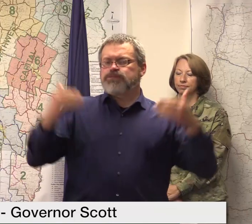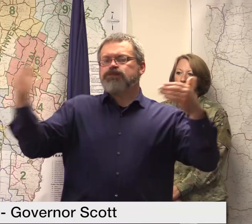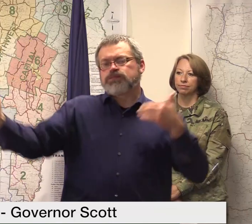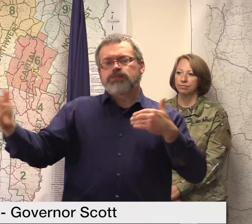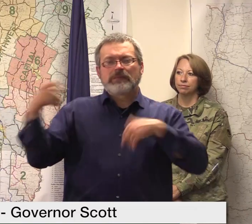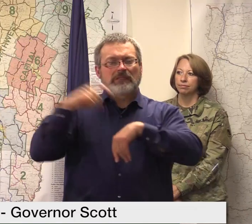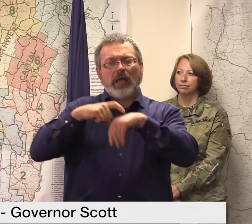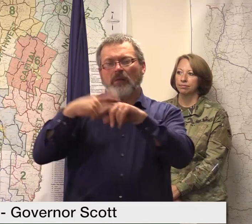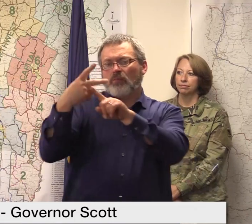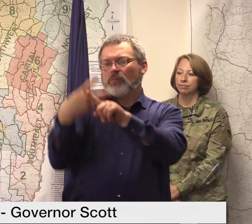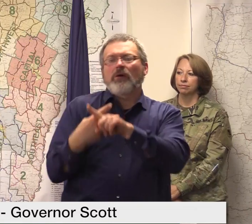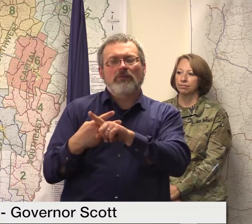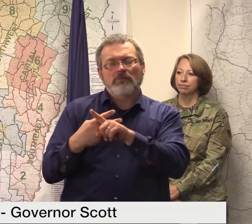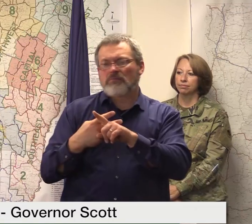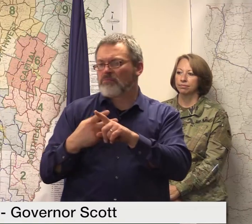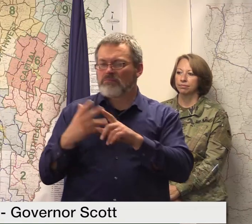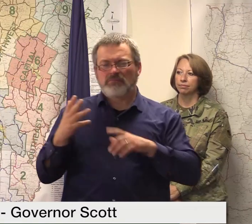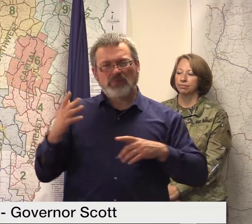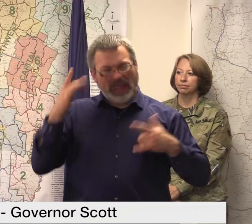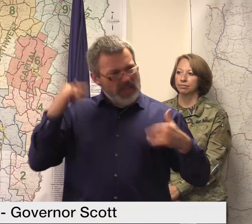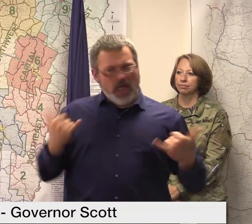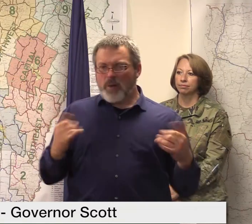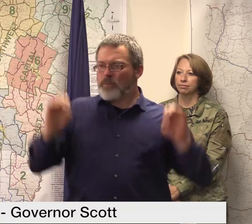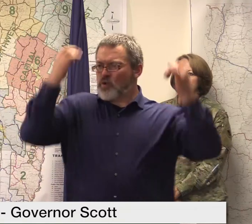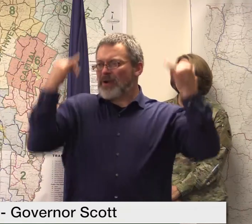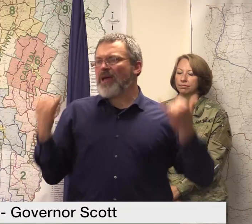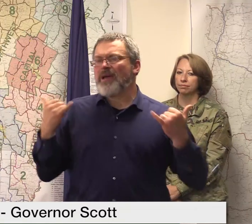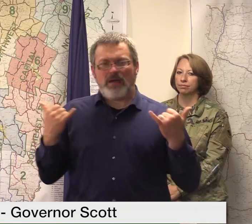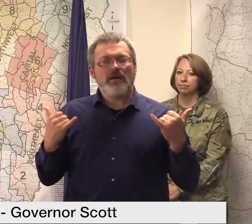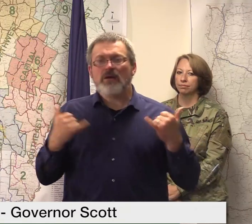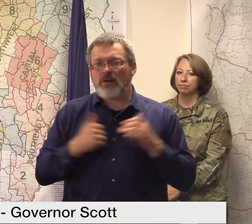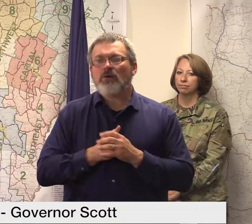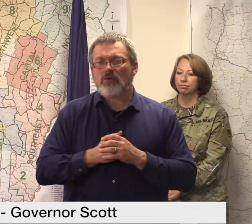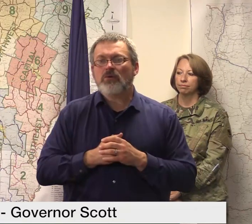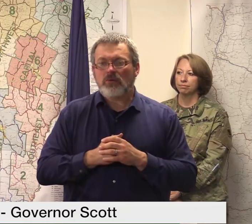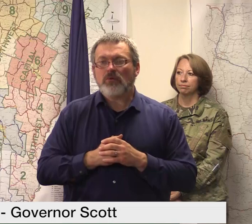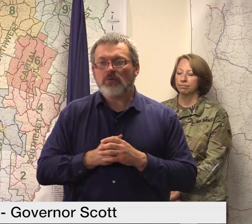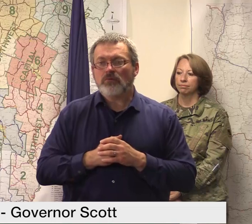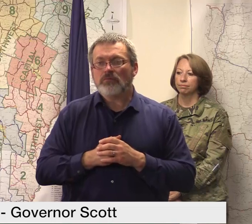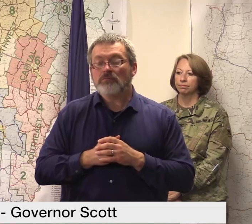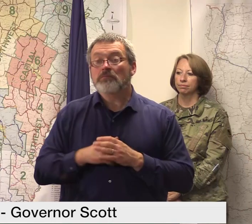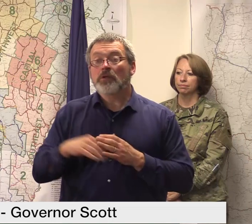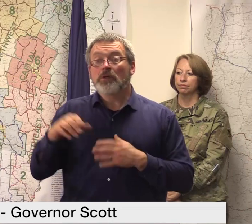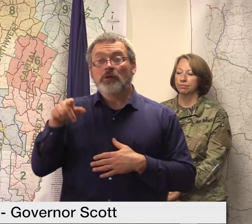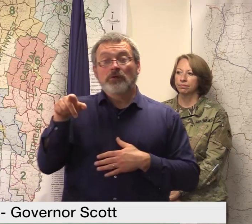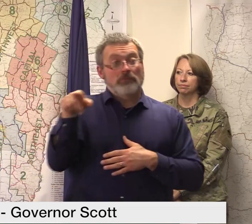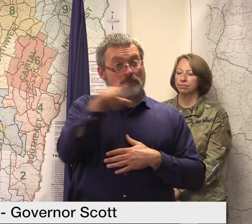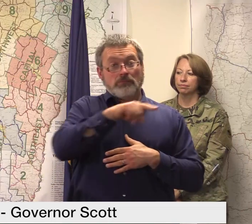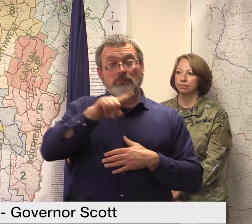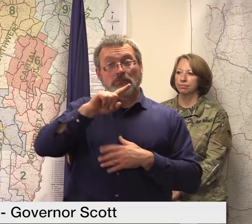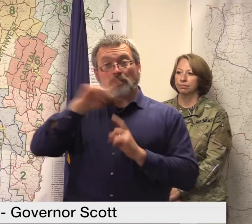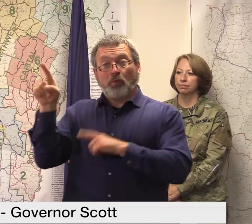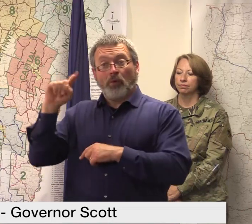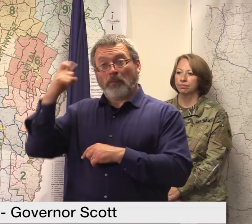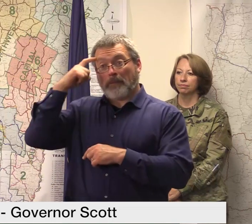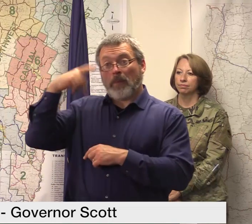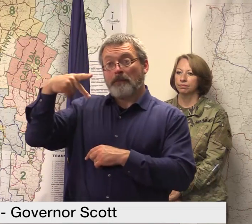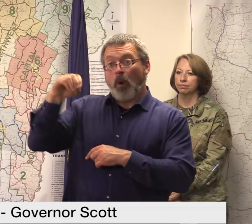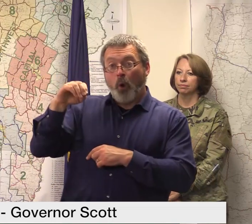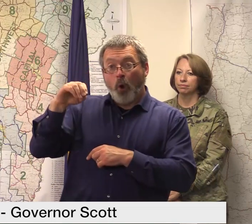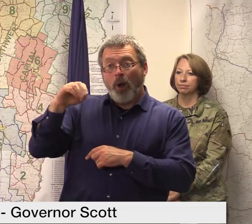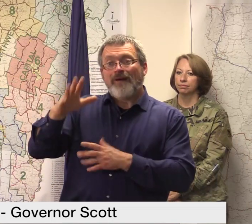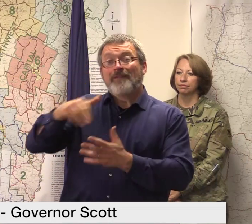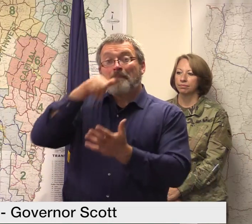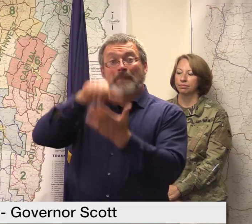the day of the flood is not accessible it is undetermined how much of any mail for dmv